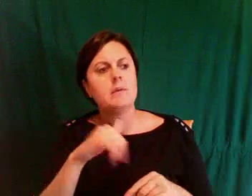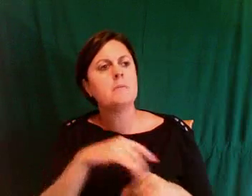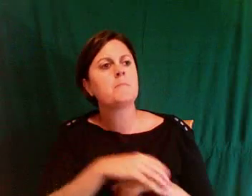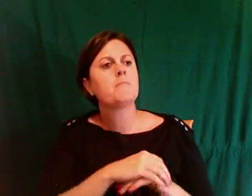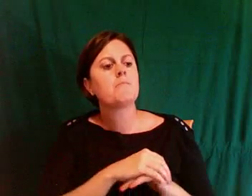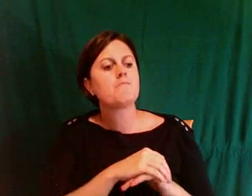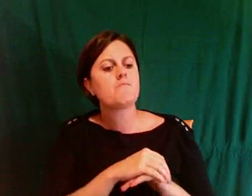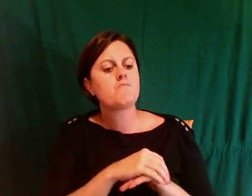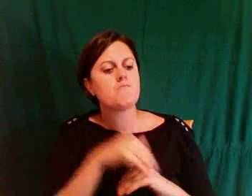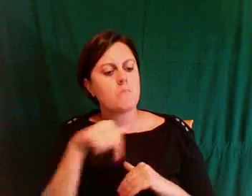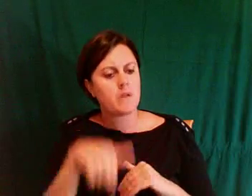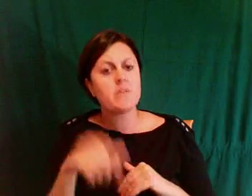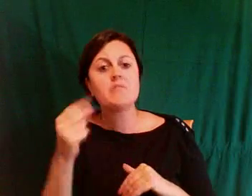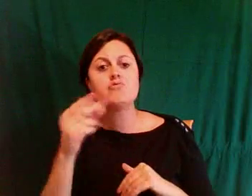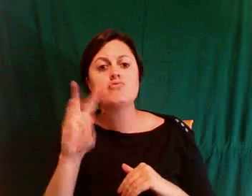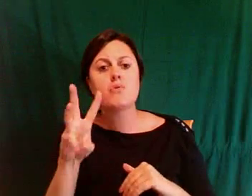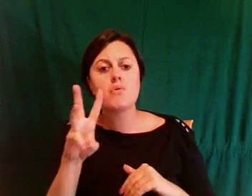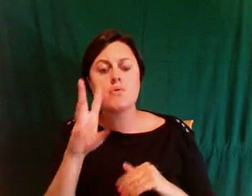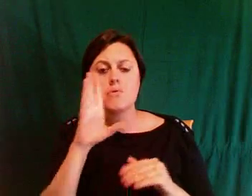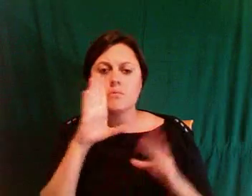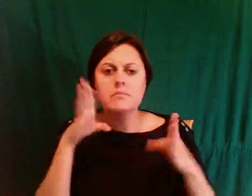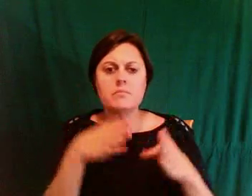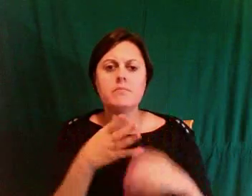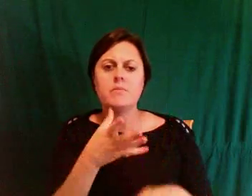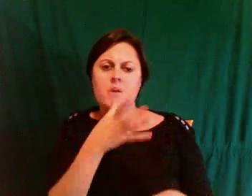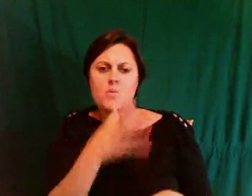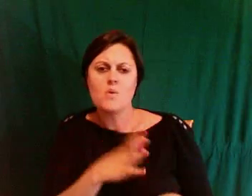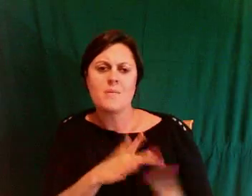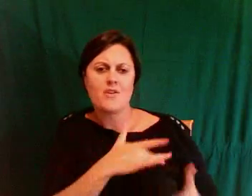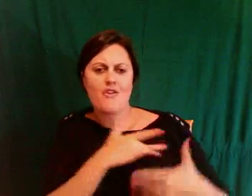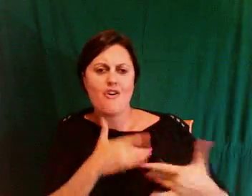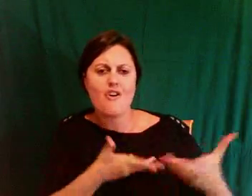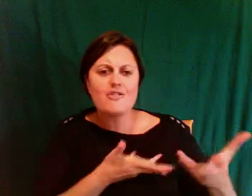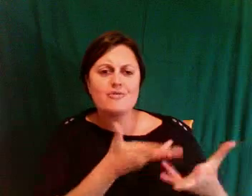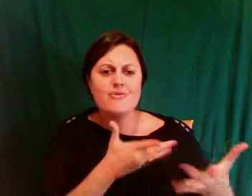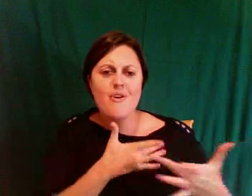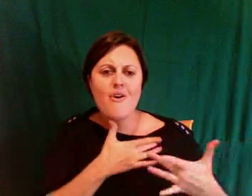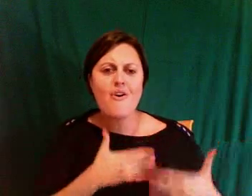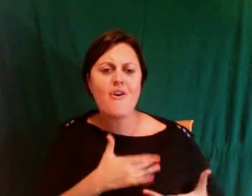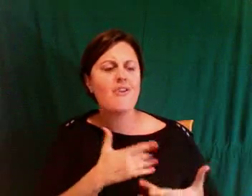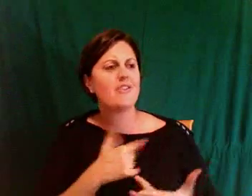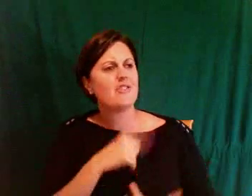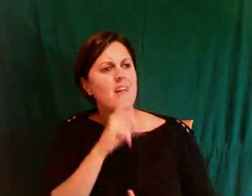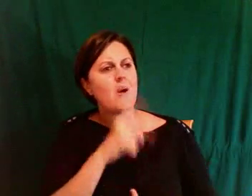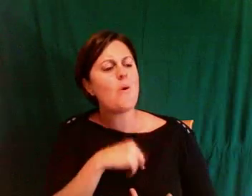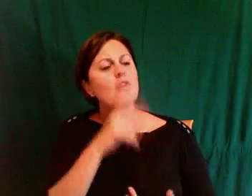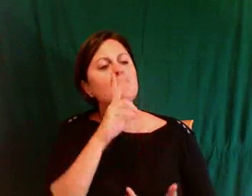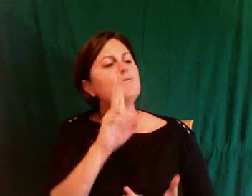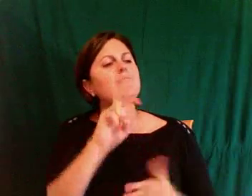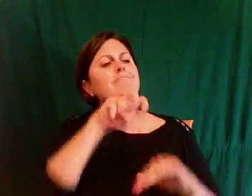Women Heart to Heart, okay? I want to get in the heart of you, and I want to know what